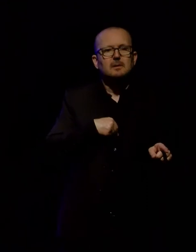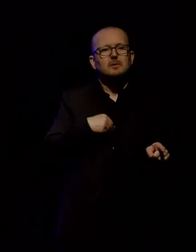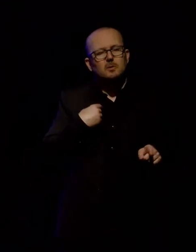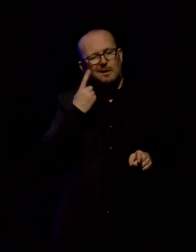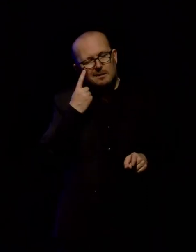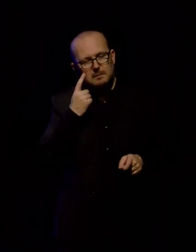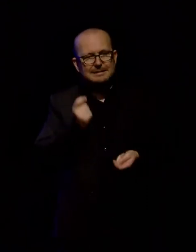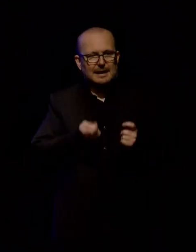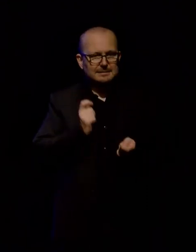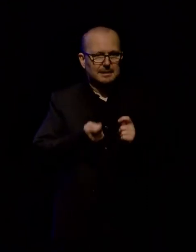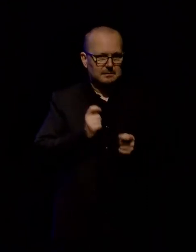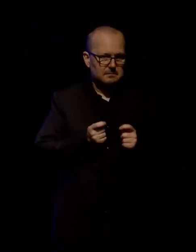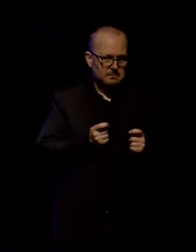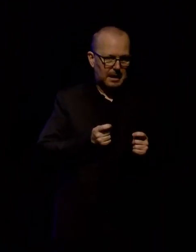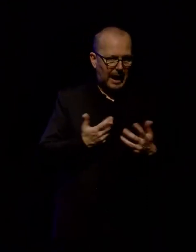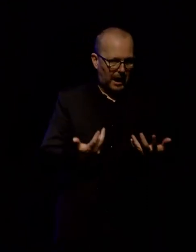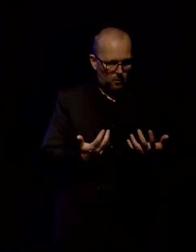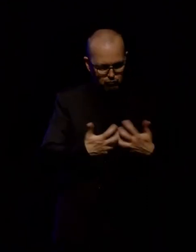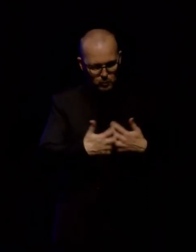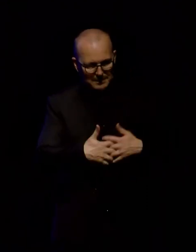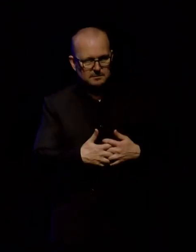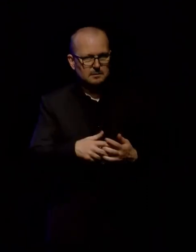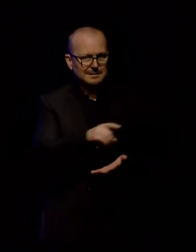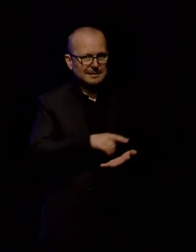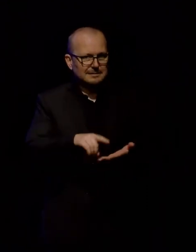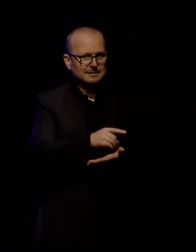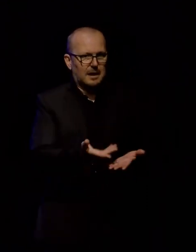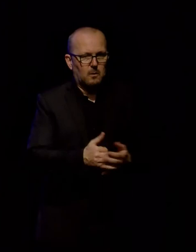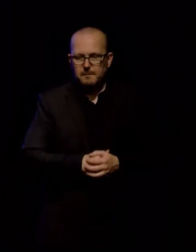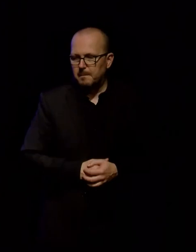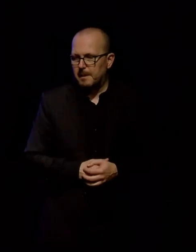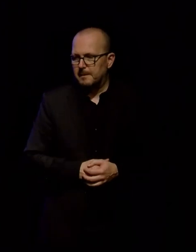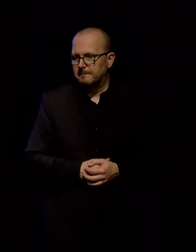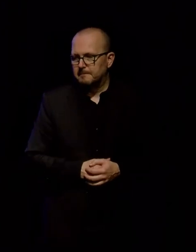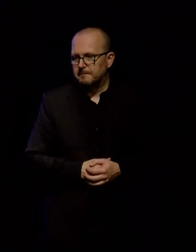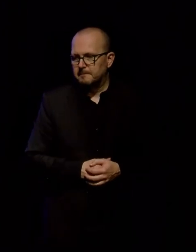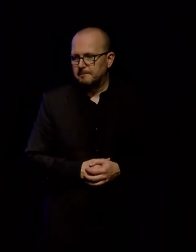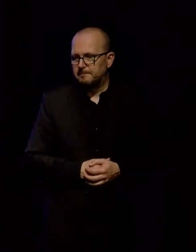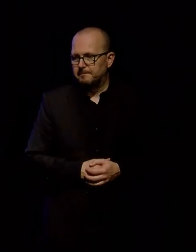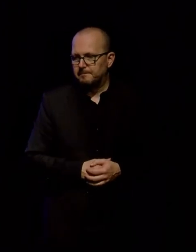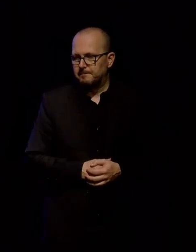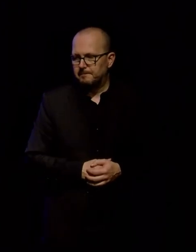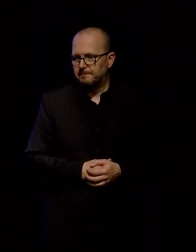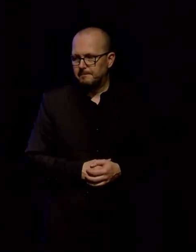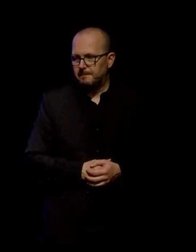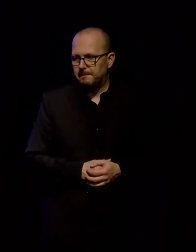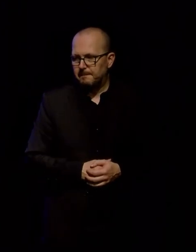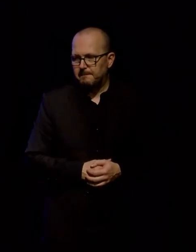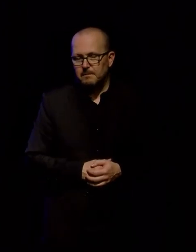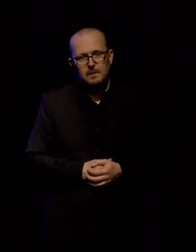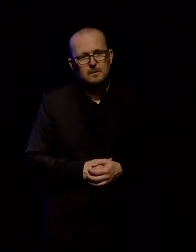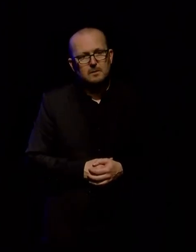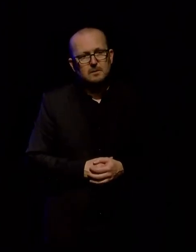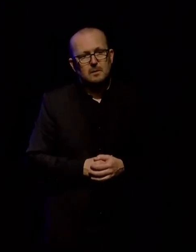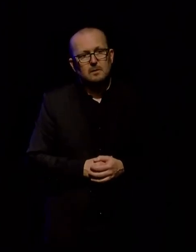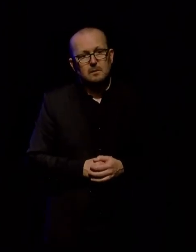testing and see how I could process these discs. So the research project actually has, I would say, actually quite modest aims. So we